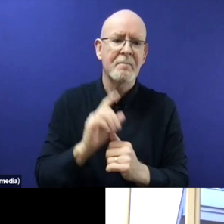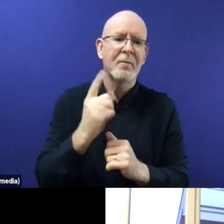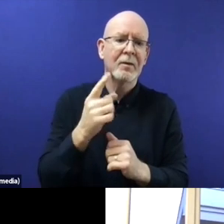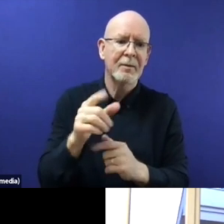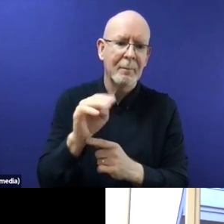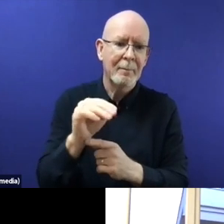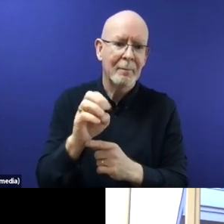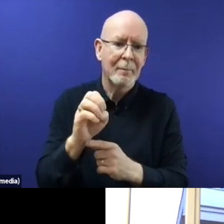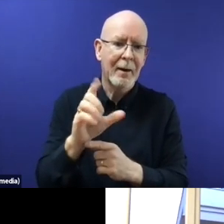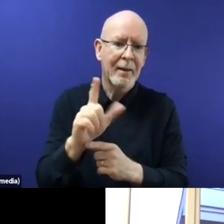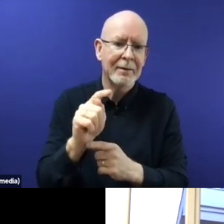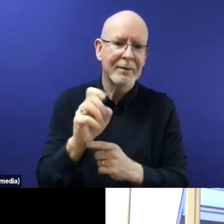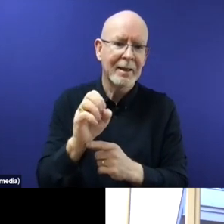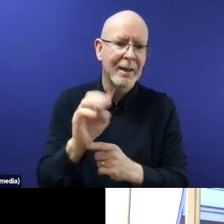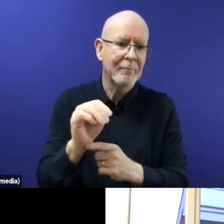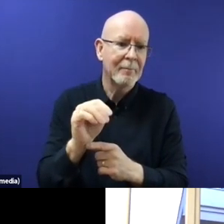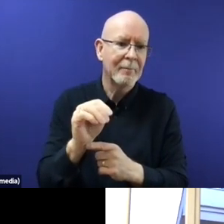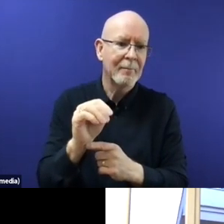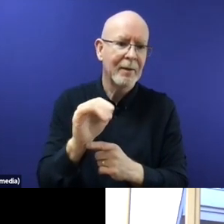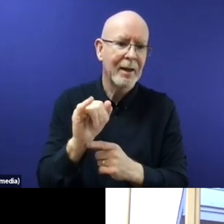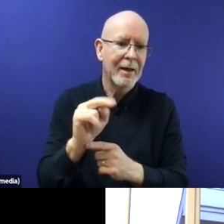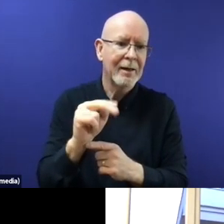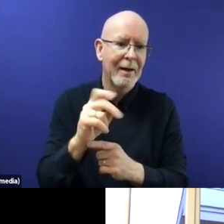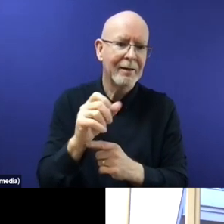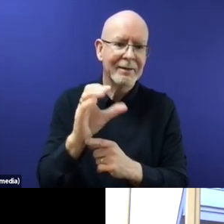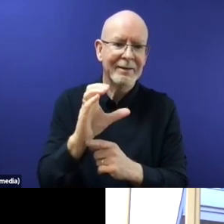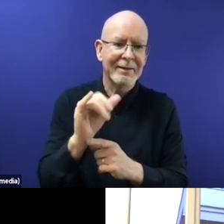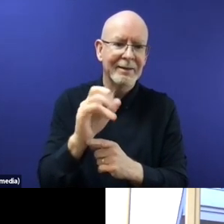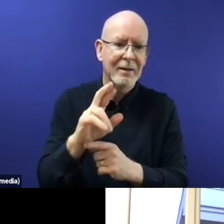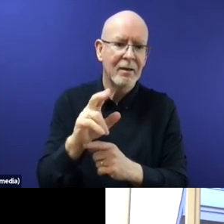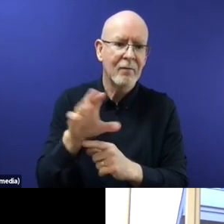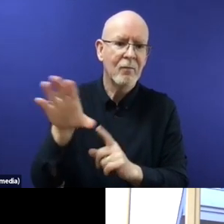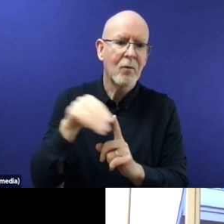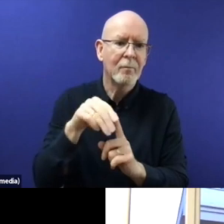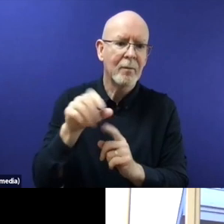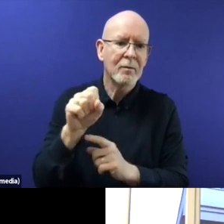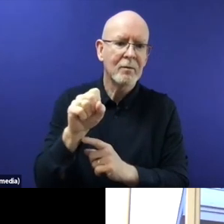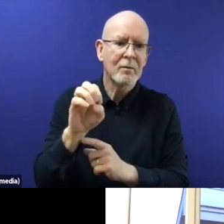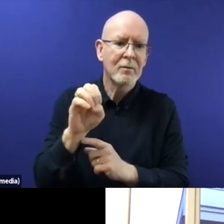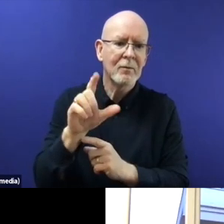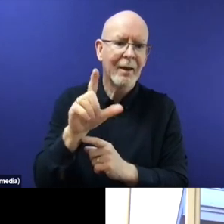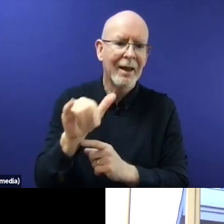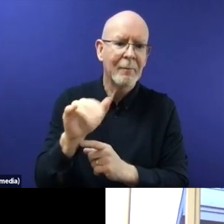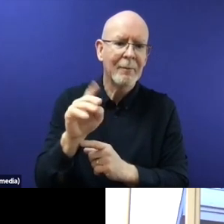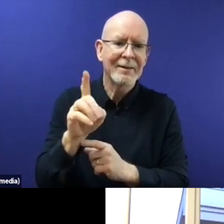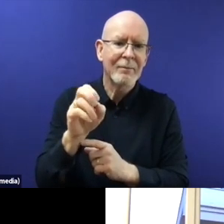the EU-Turkey statement, the 2016 statement, has been often presented by an institution as a model to be followed when